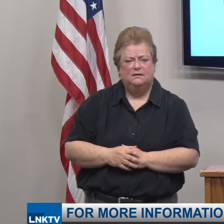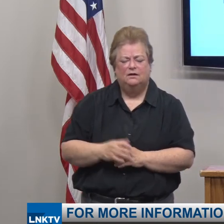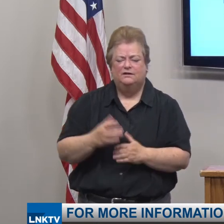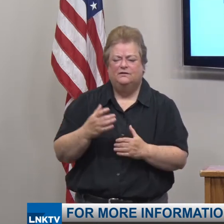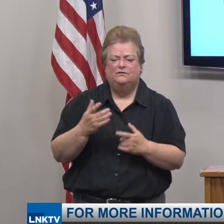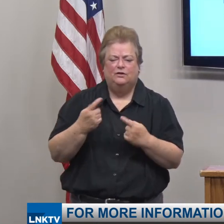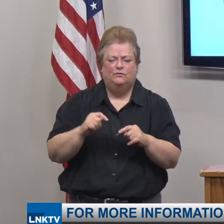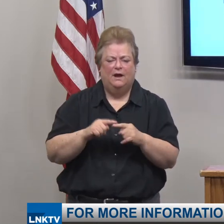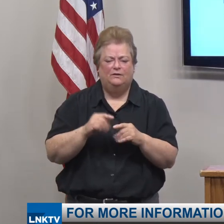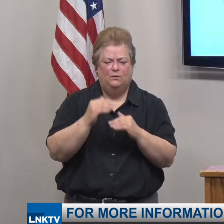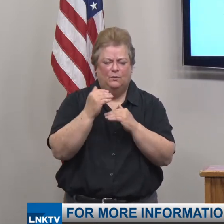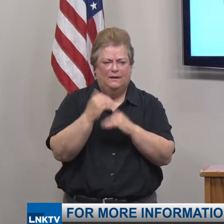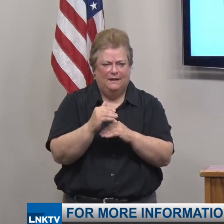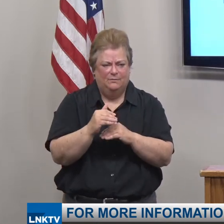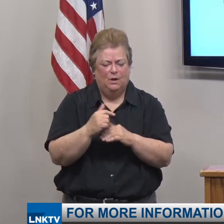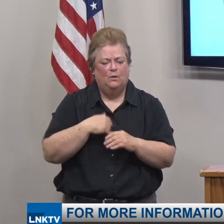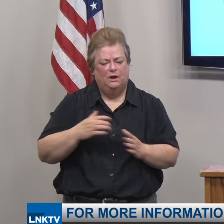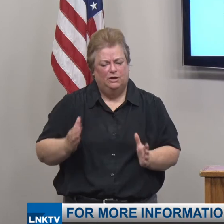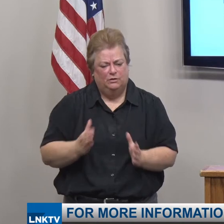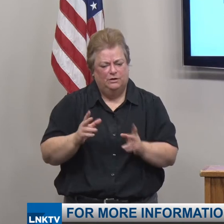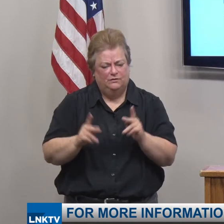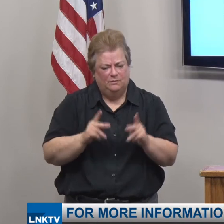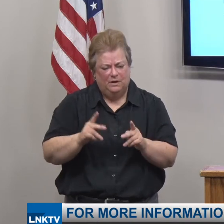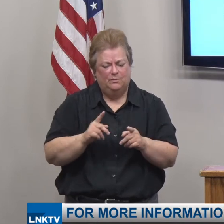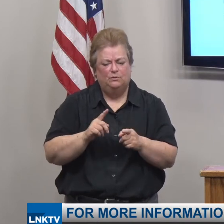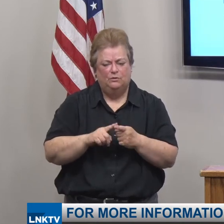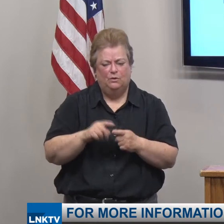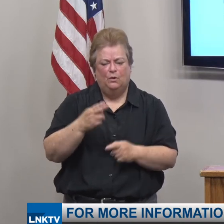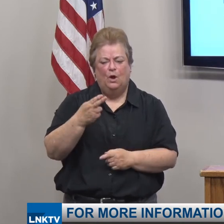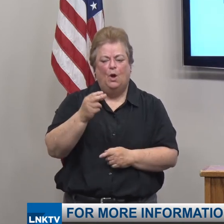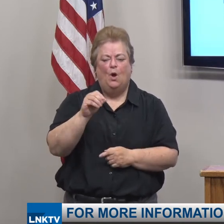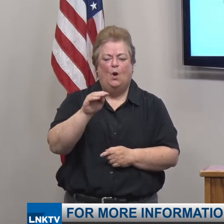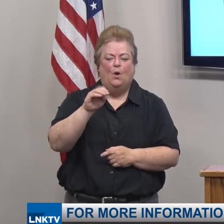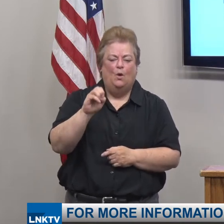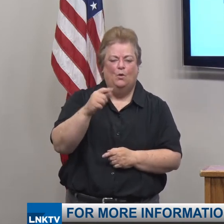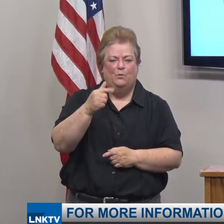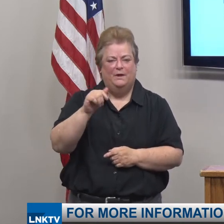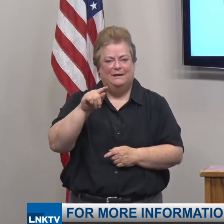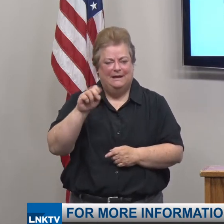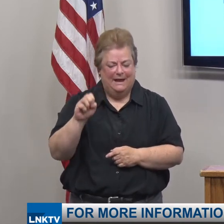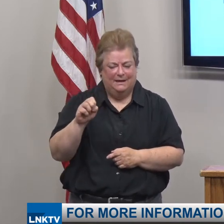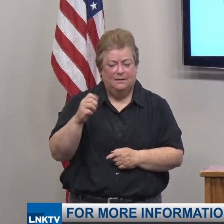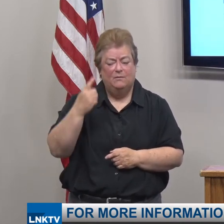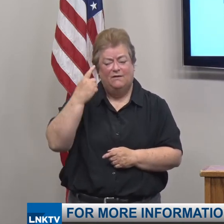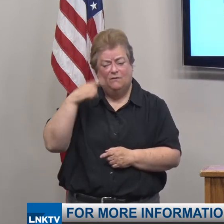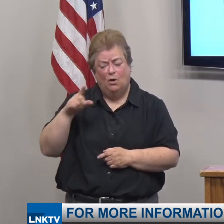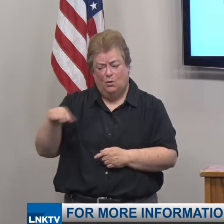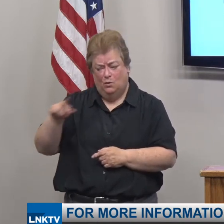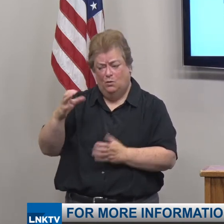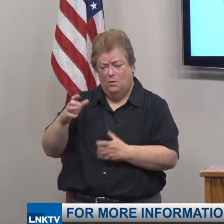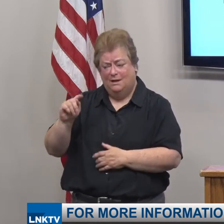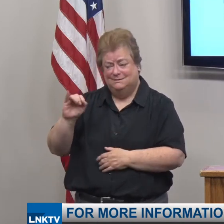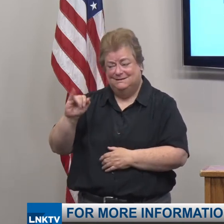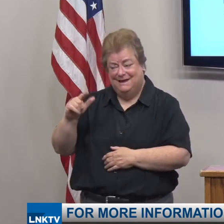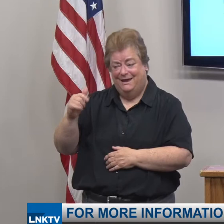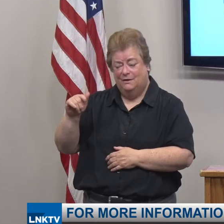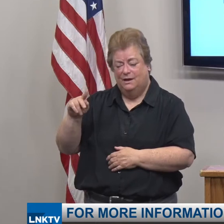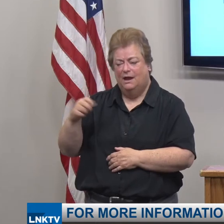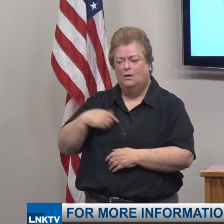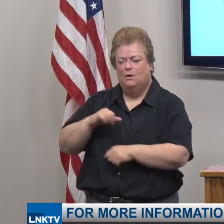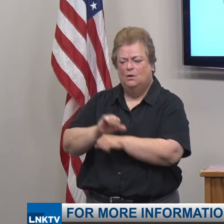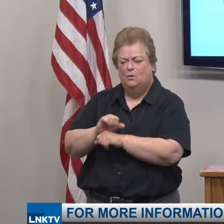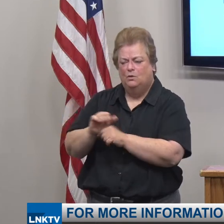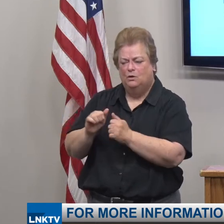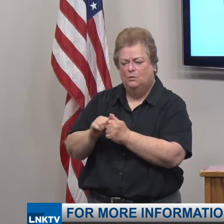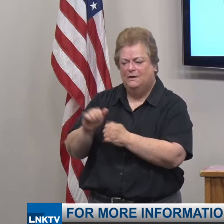to limit, of course, we're encouraging people to home gate, but those that are tailgating, we've worked with the venues